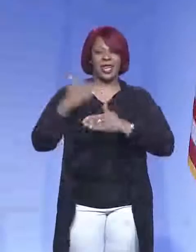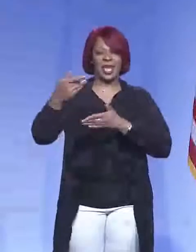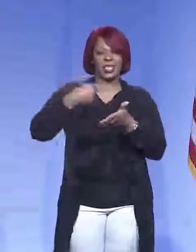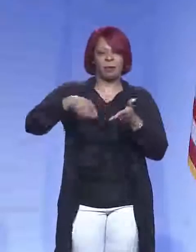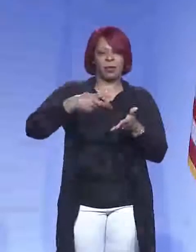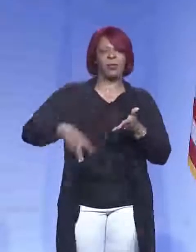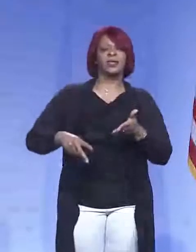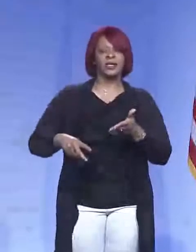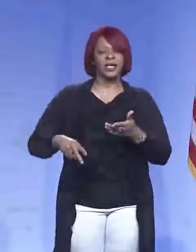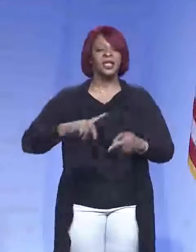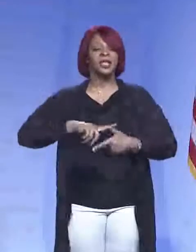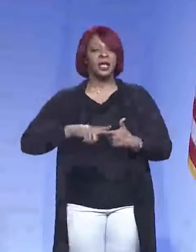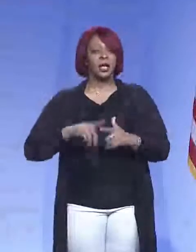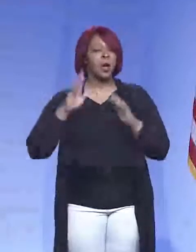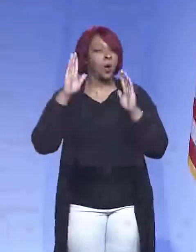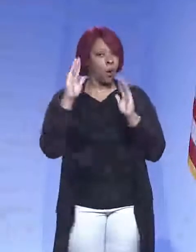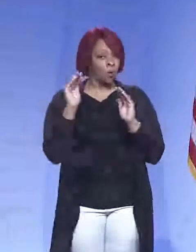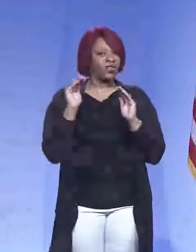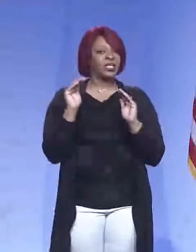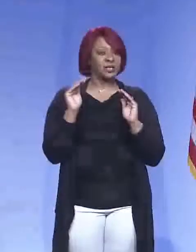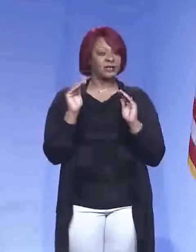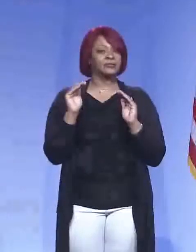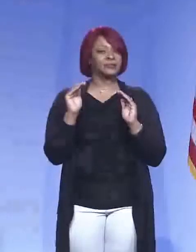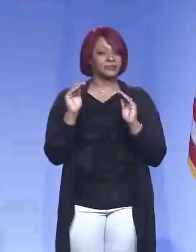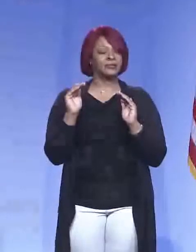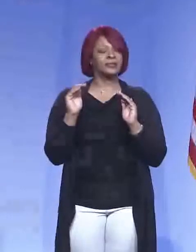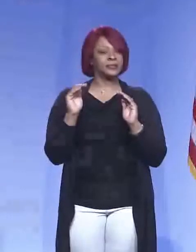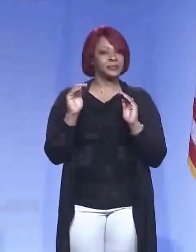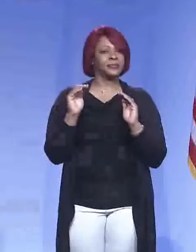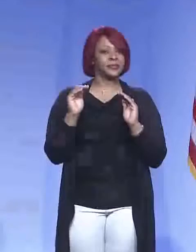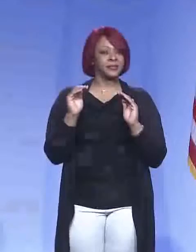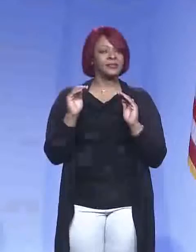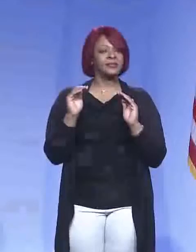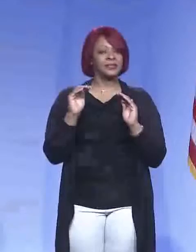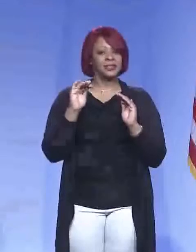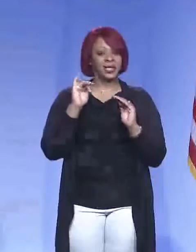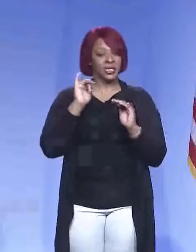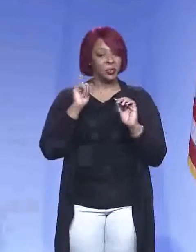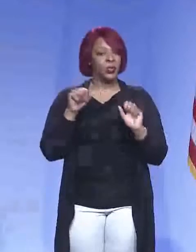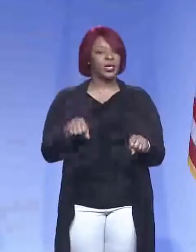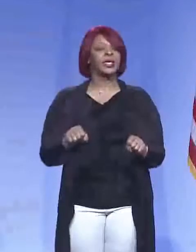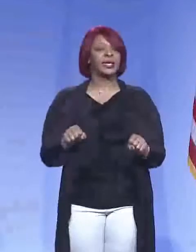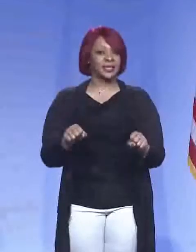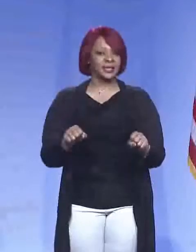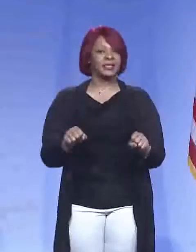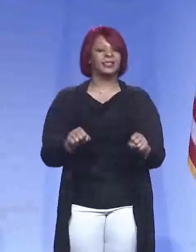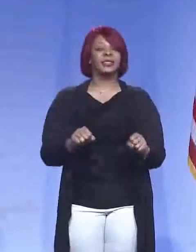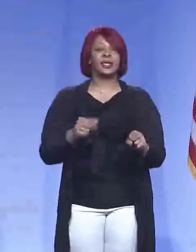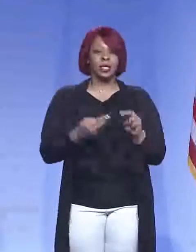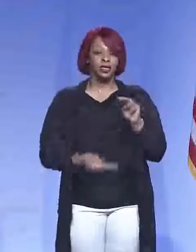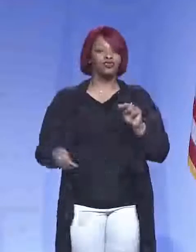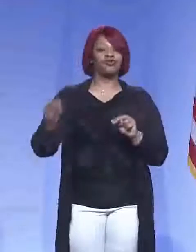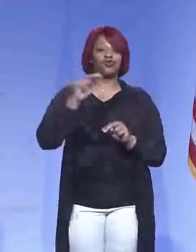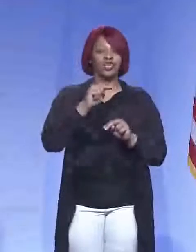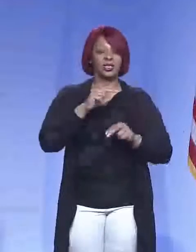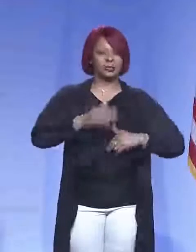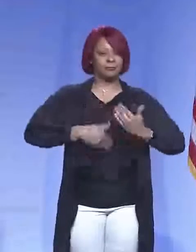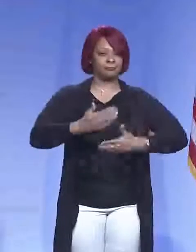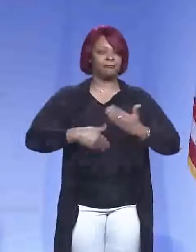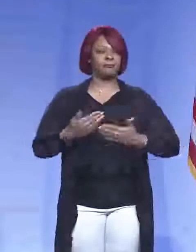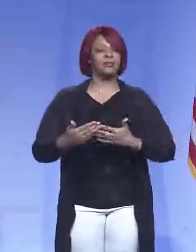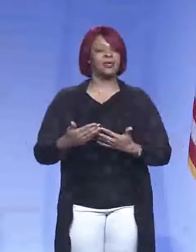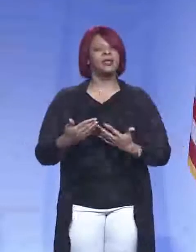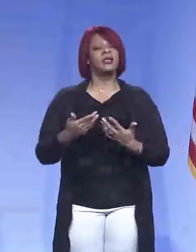of weeks. And then we hope to be, uh, uh, at that point, we'll be able to, uh, ramp up. And as our, uh,